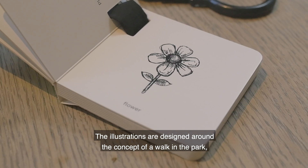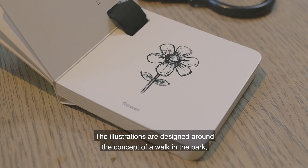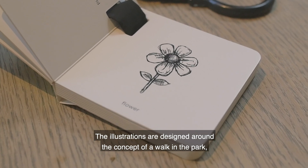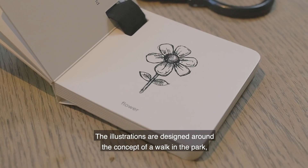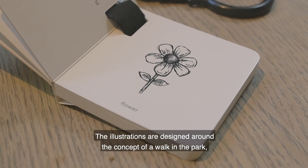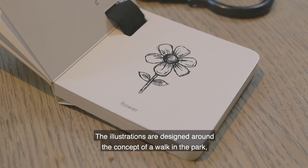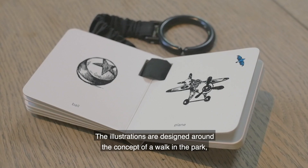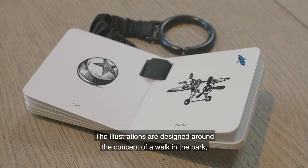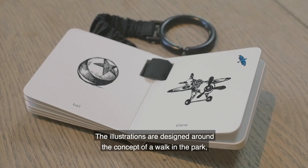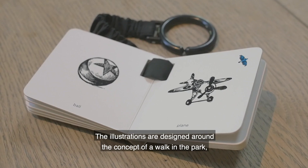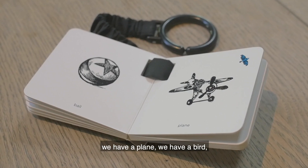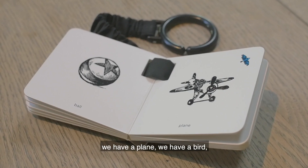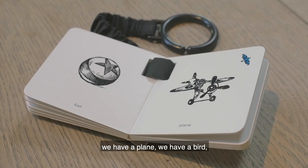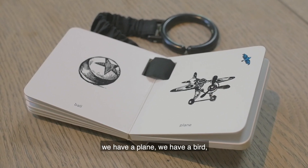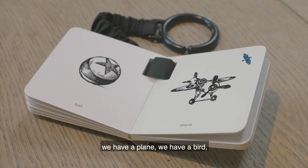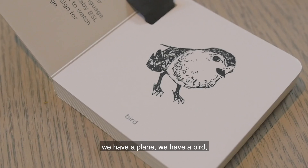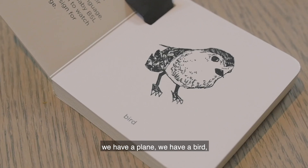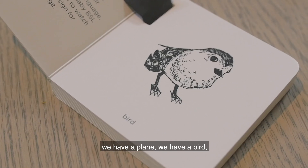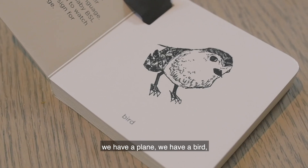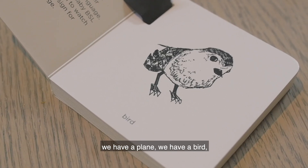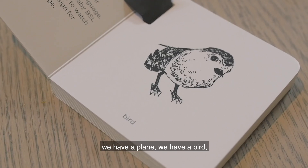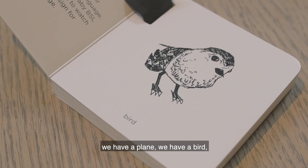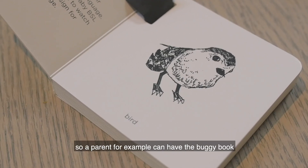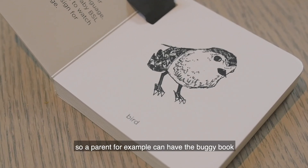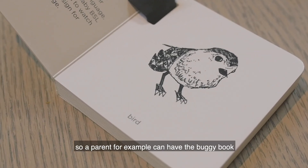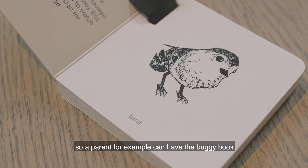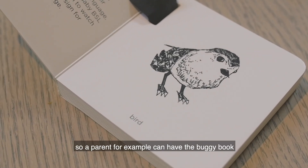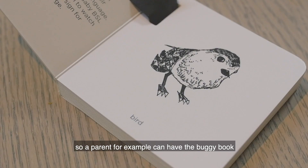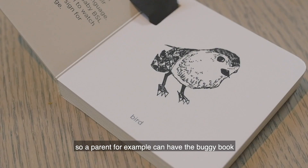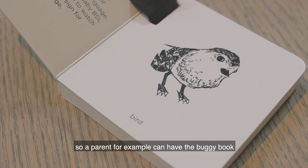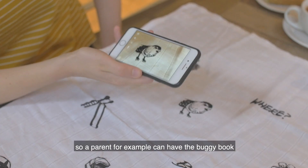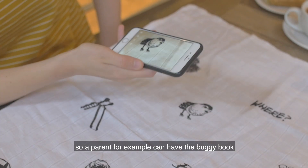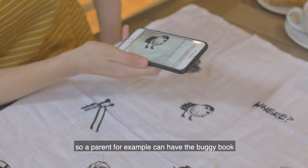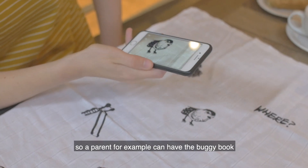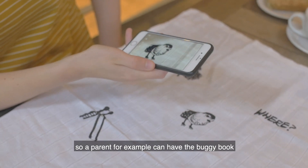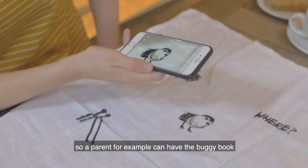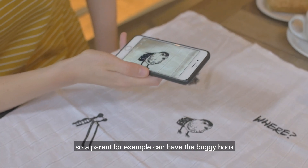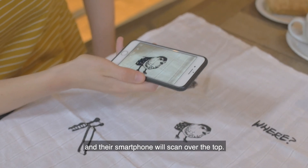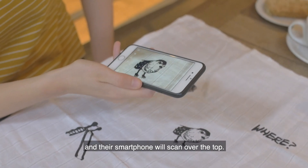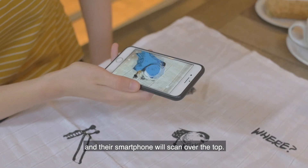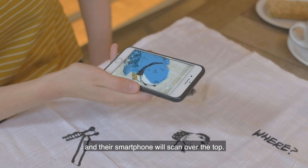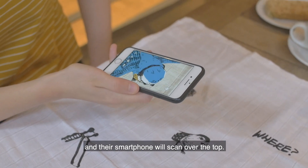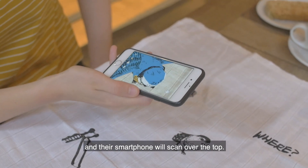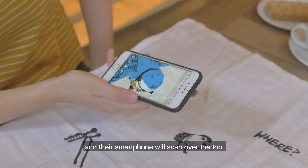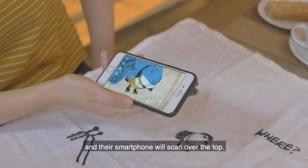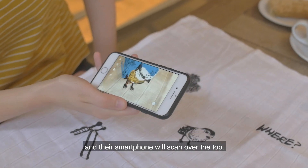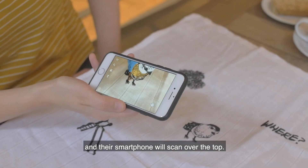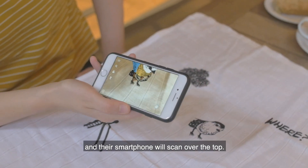of a walk in the park. We have a plane, we have a bird. So a parent for example can have the buggy book and their smartphone will scan